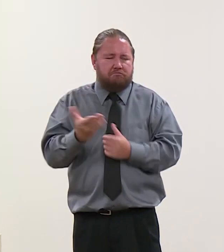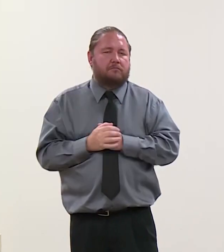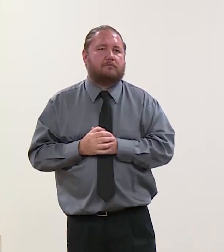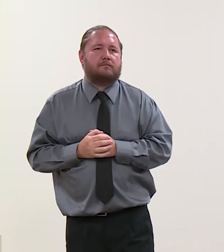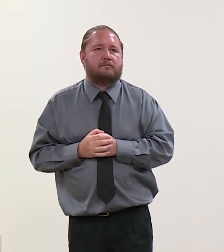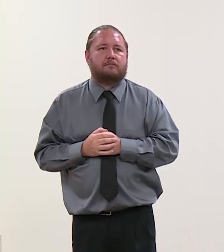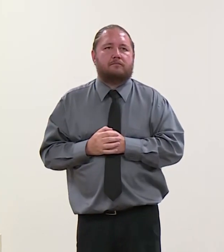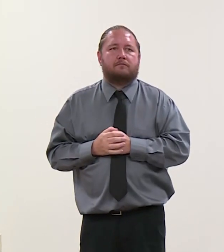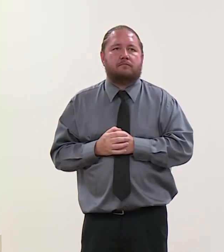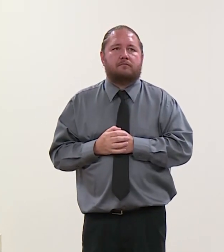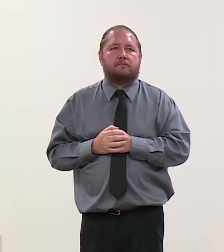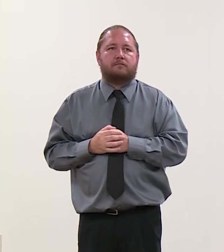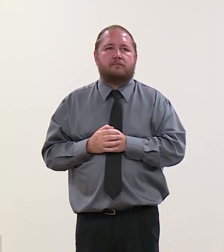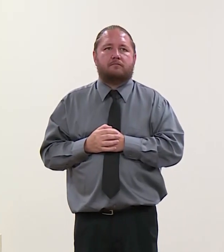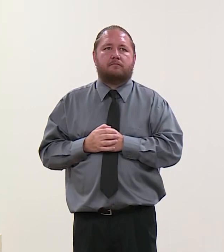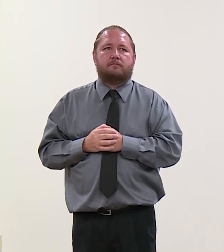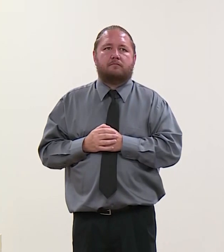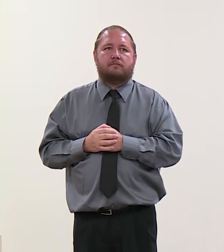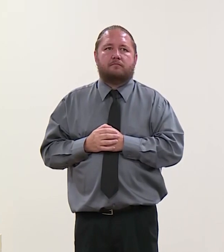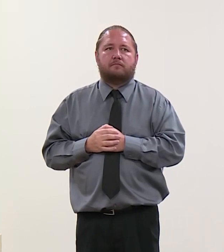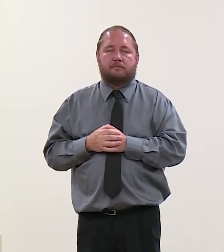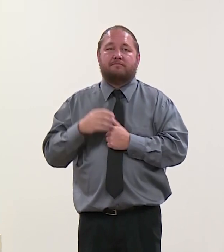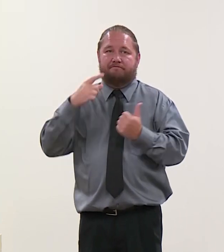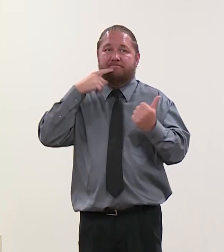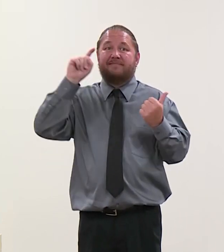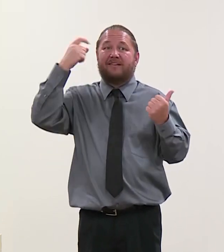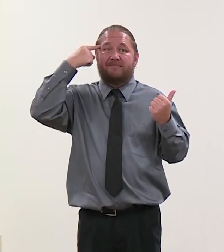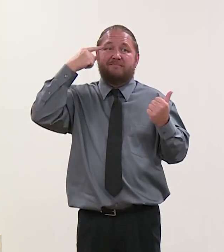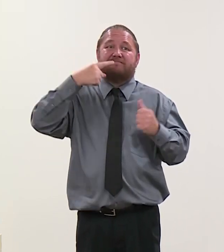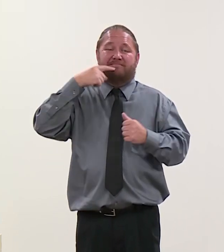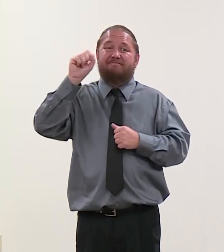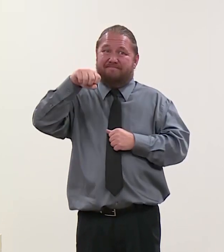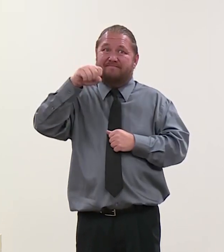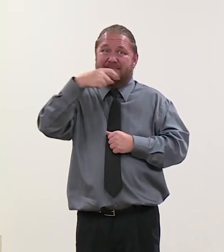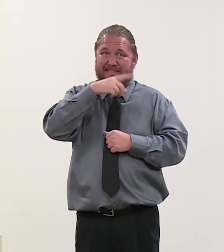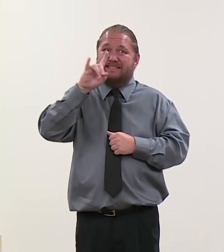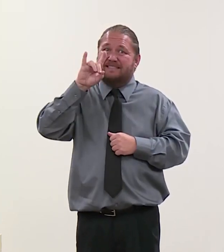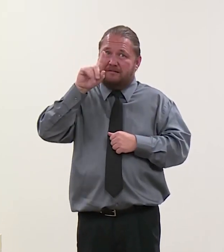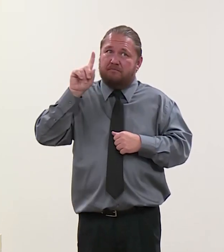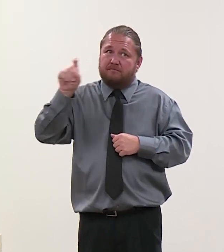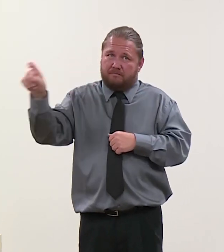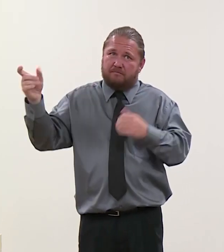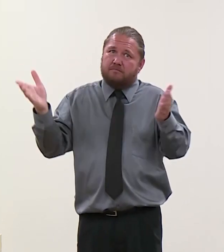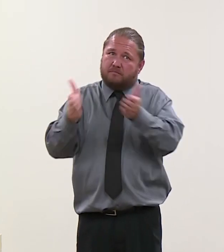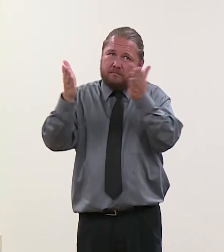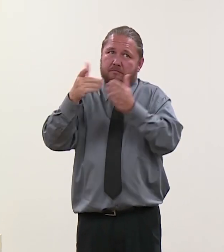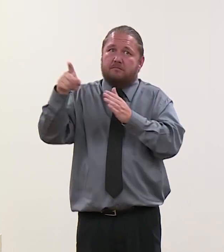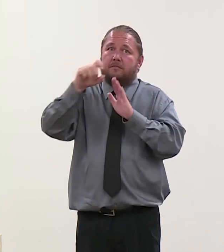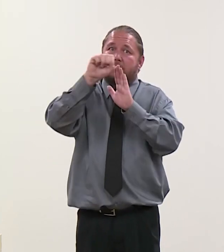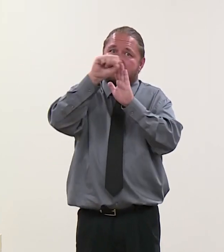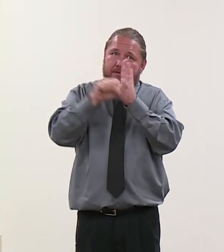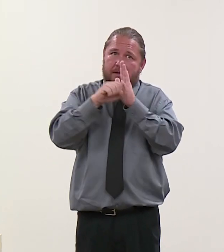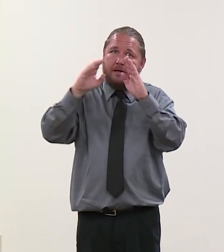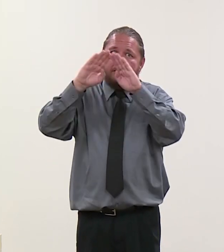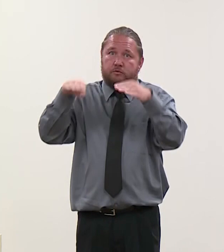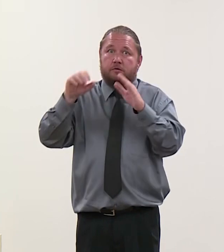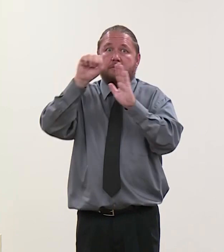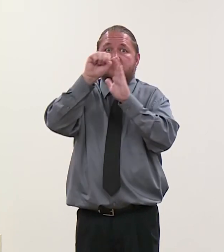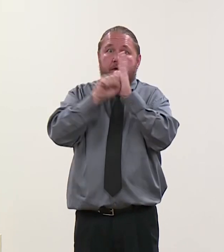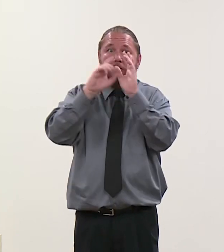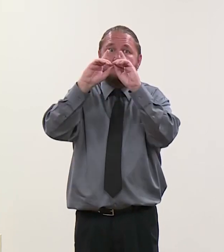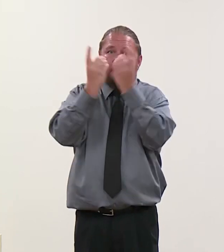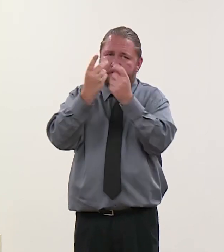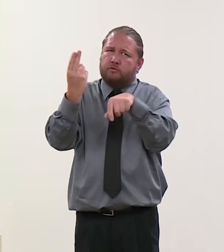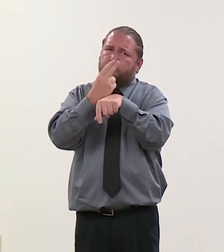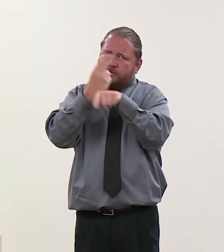asking people in the state of Rhode Island to be, that work for the state of Rhode Island, to wear a mask indoors. So you recommend that people, even if they're fully vaccinated, wear